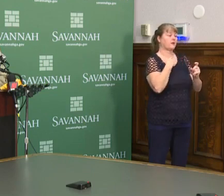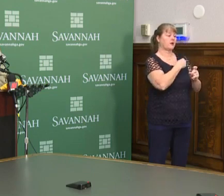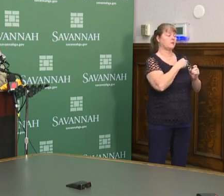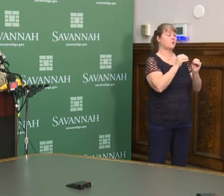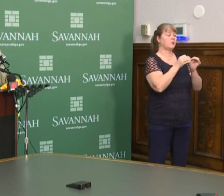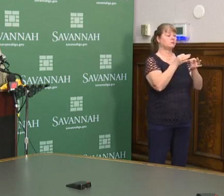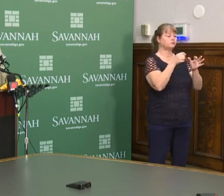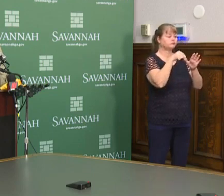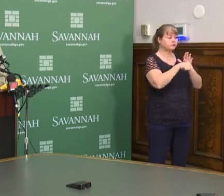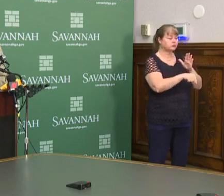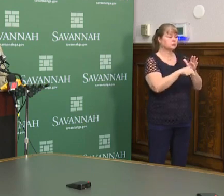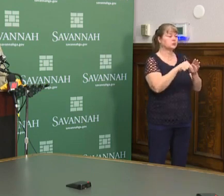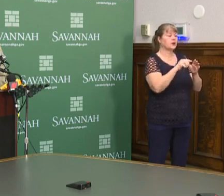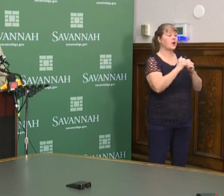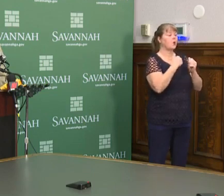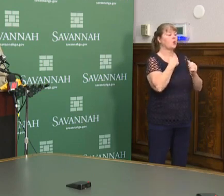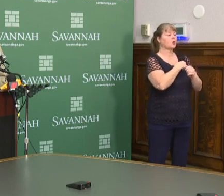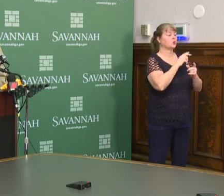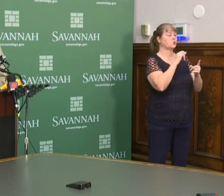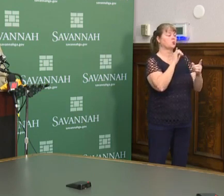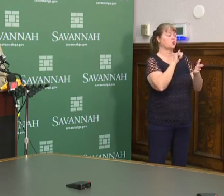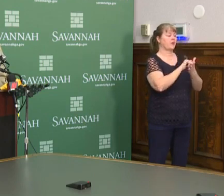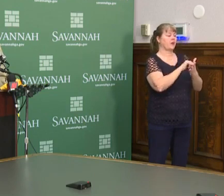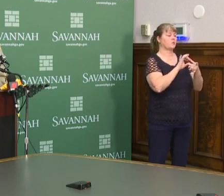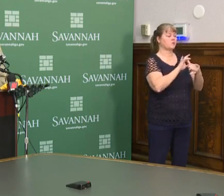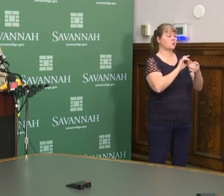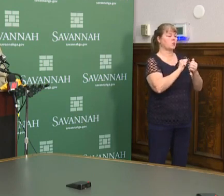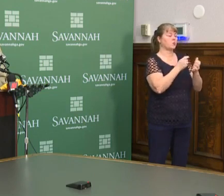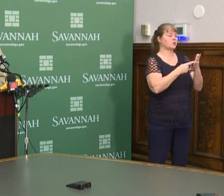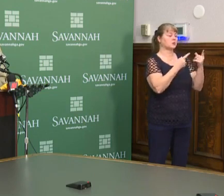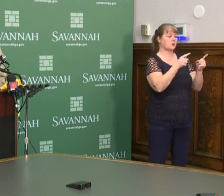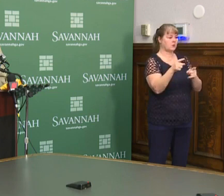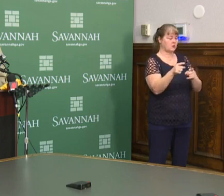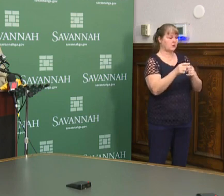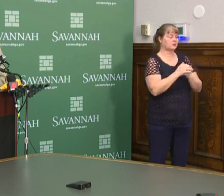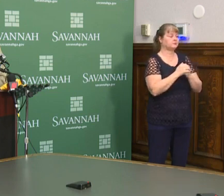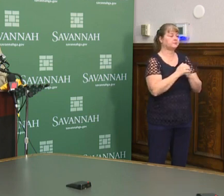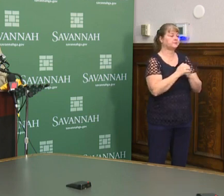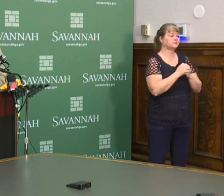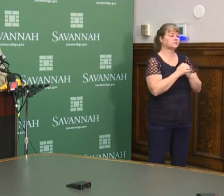in the week in terms of how they will work in relation to what's been going on.